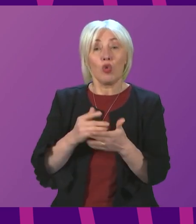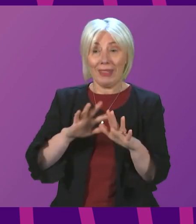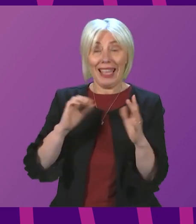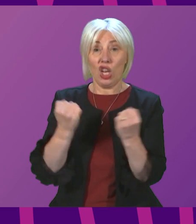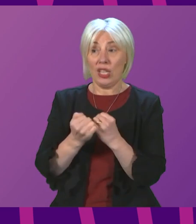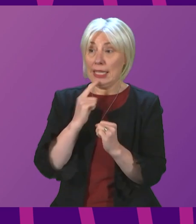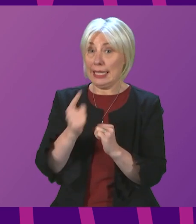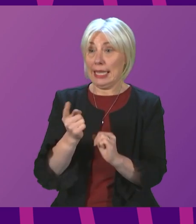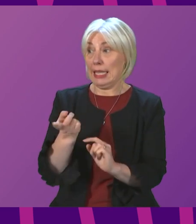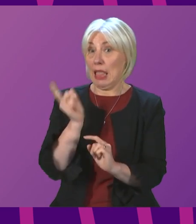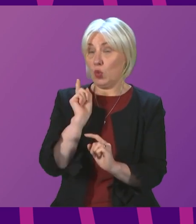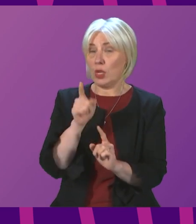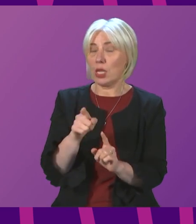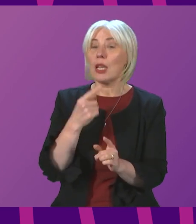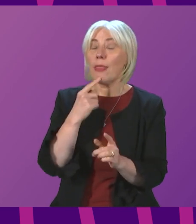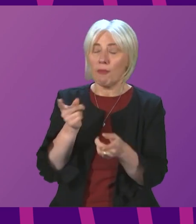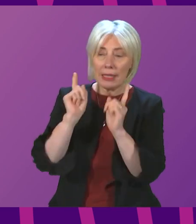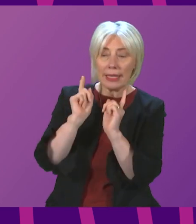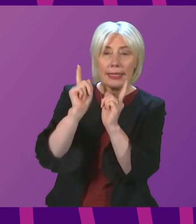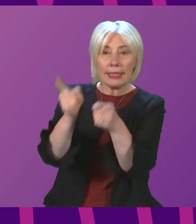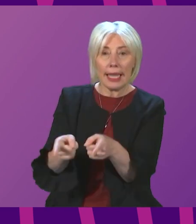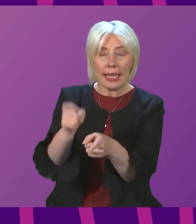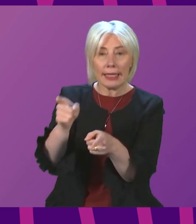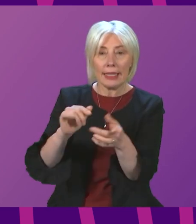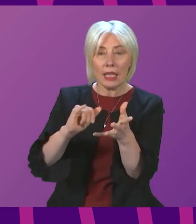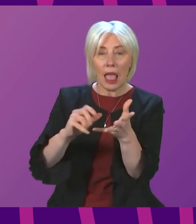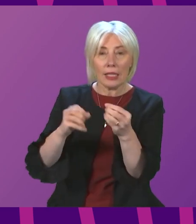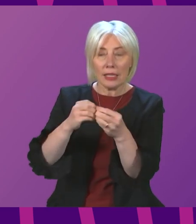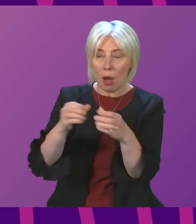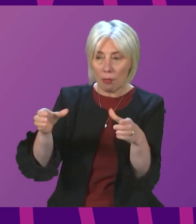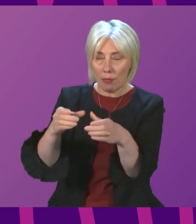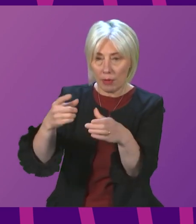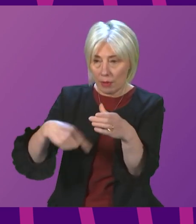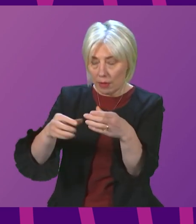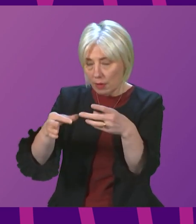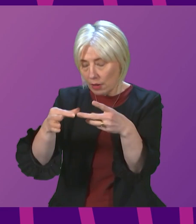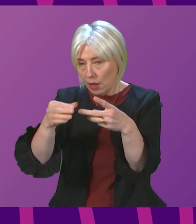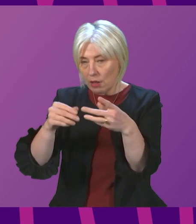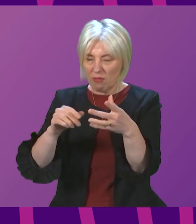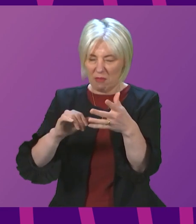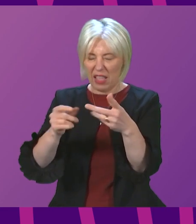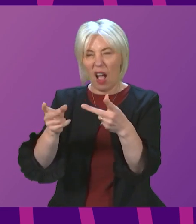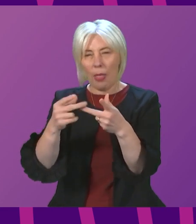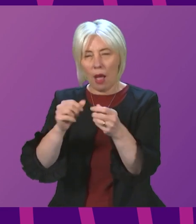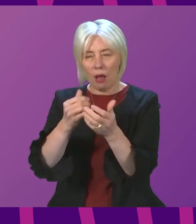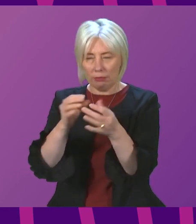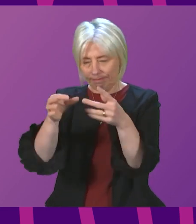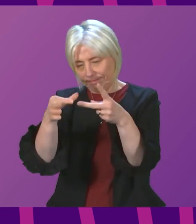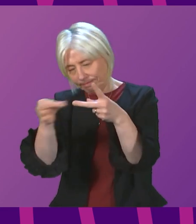last week that it has designated a sub-lineage of Omicron as a variant under investigation.